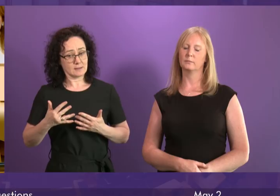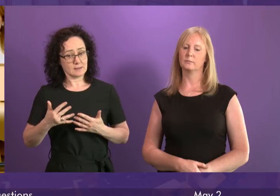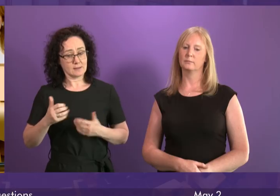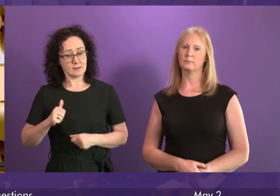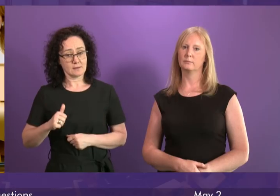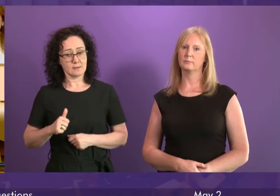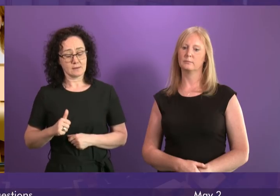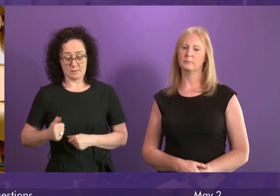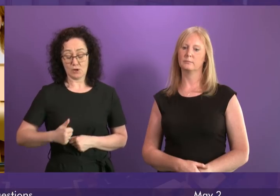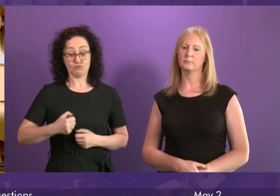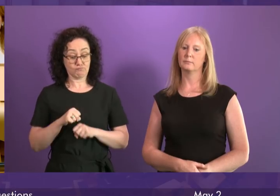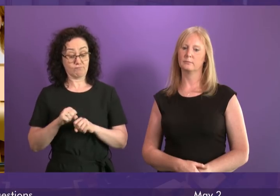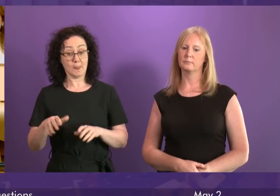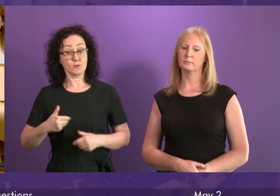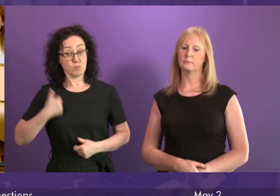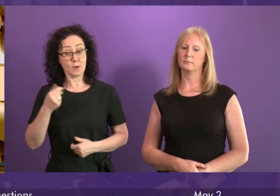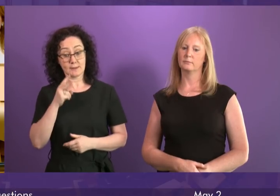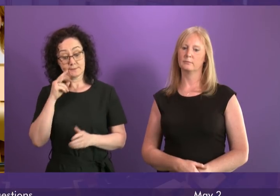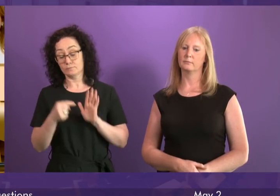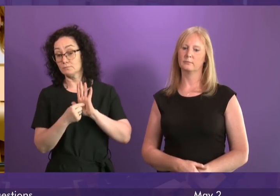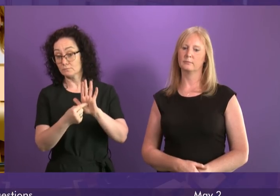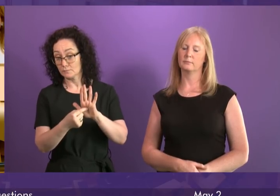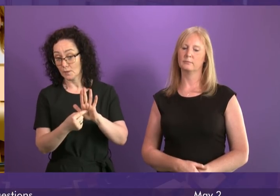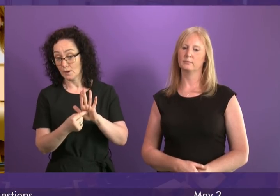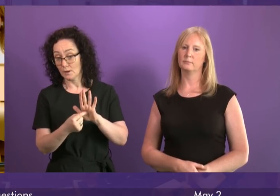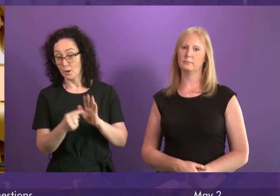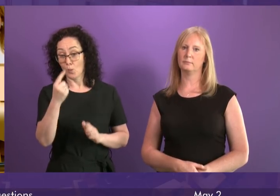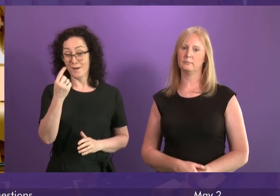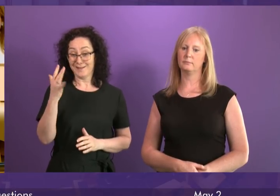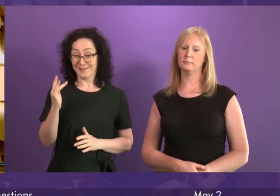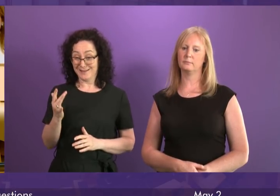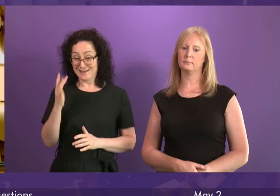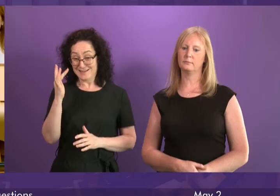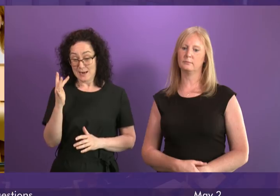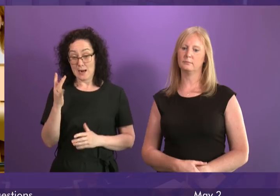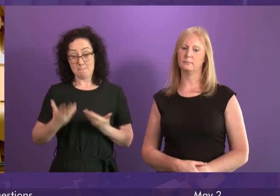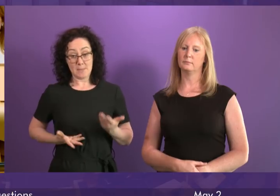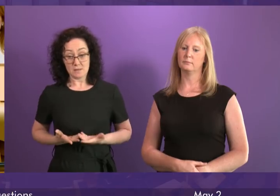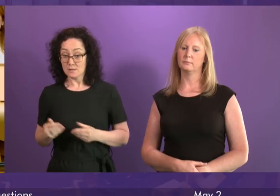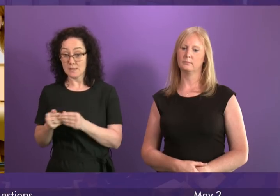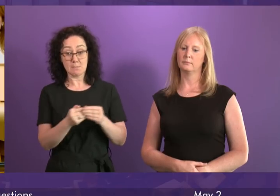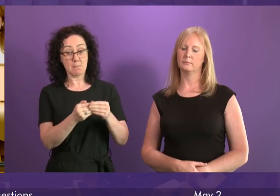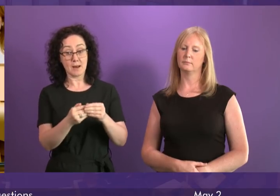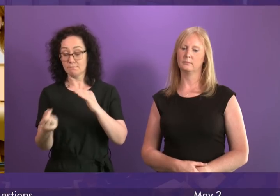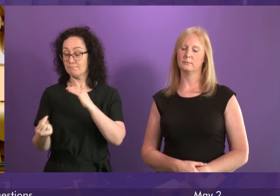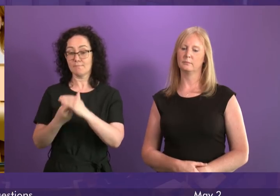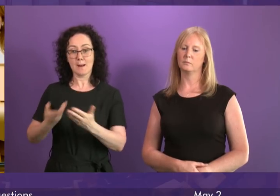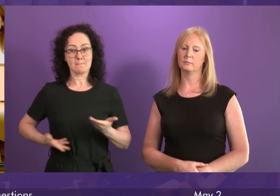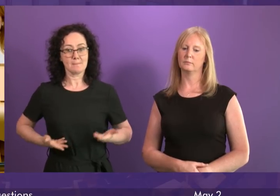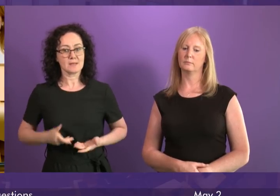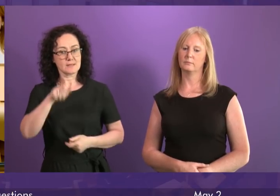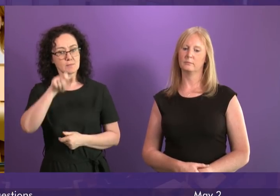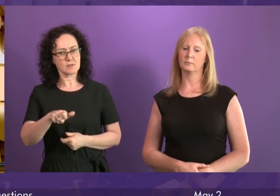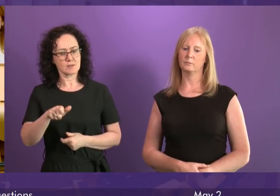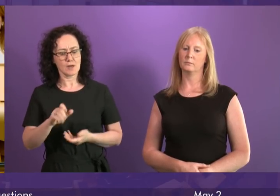of Small Businesses today show that one in ten businesses in Scotland is led by a migrant entrepreneur and these firms contribute more than £13